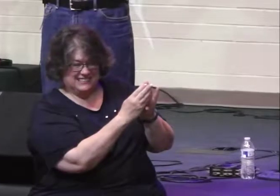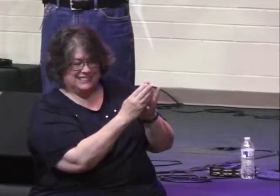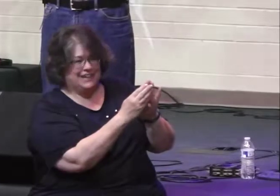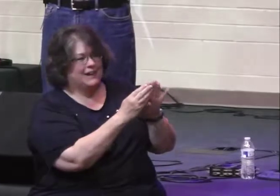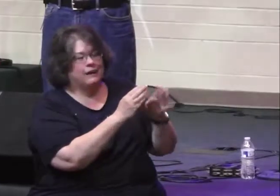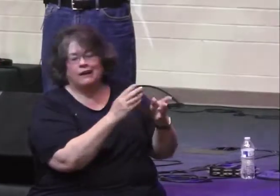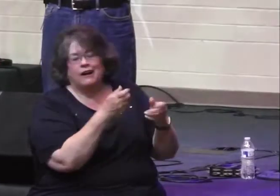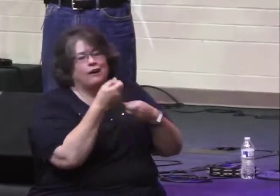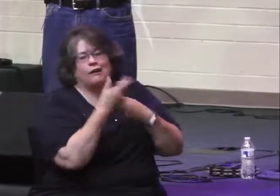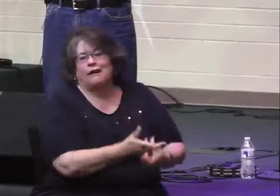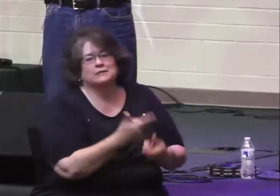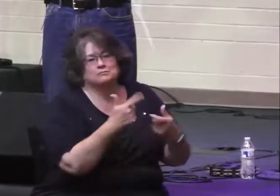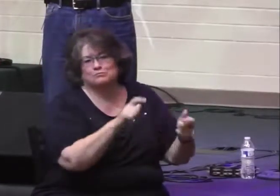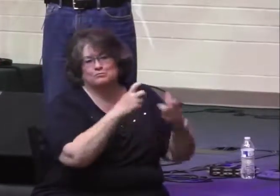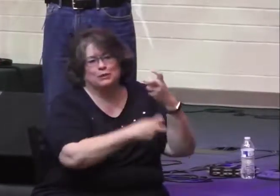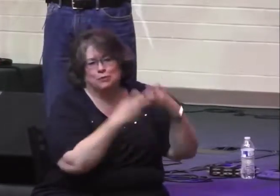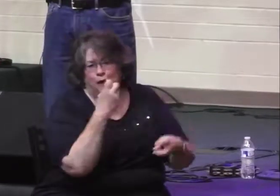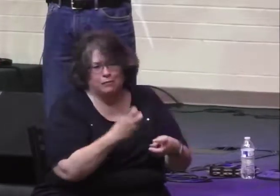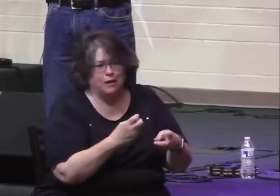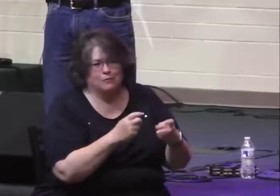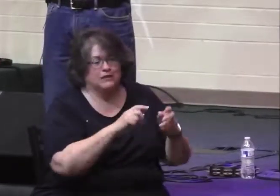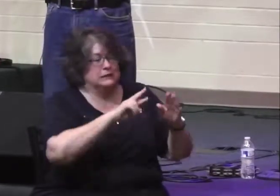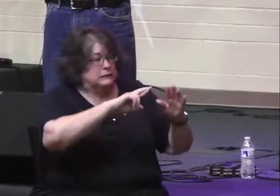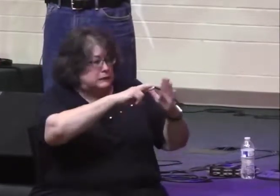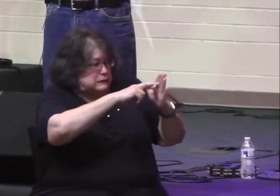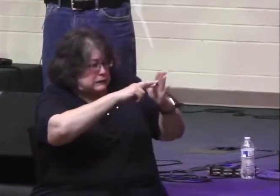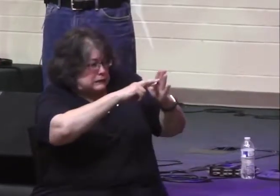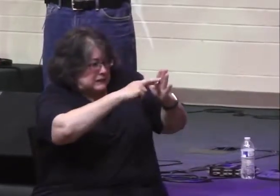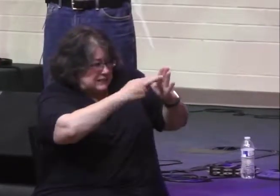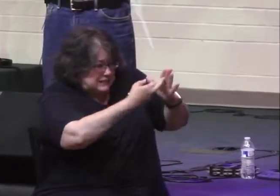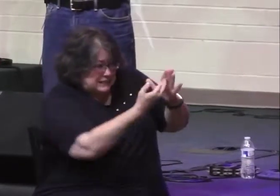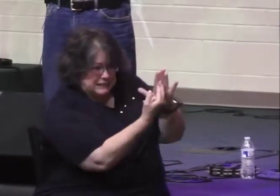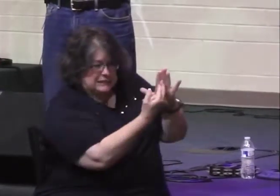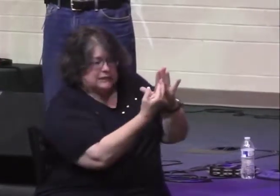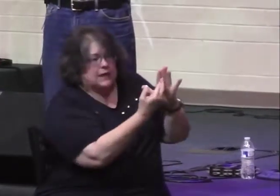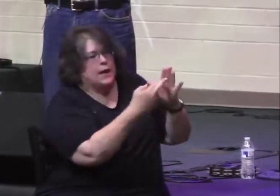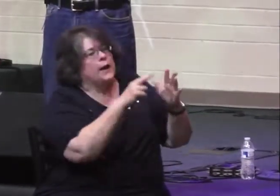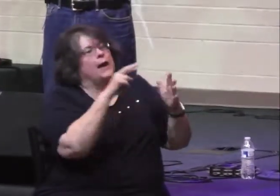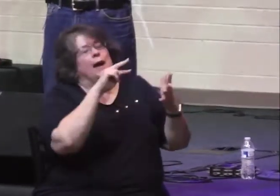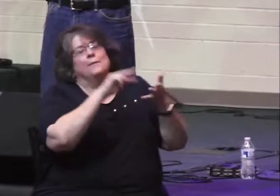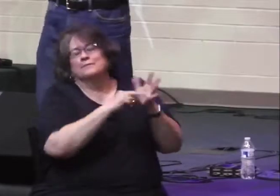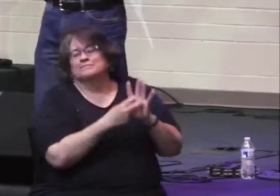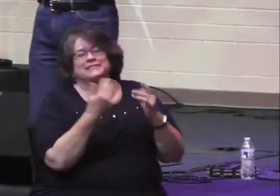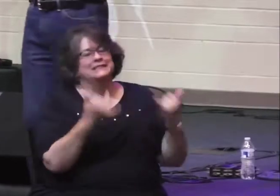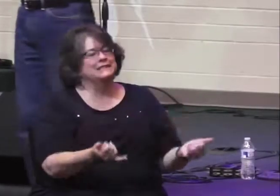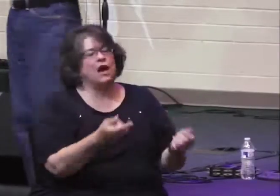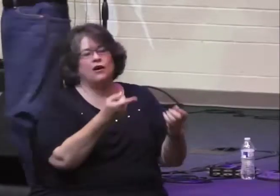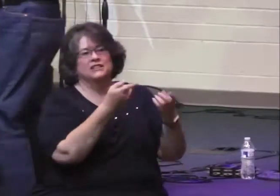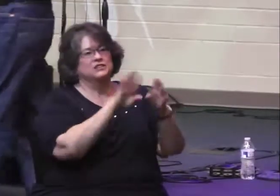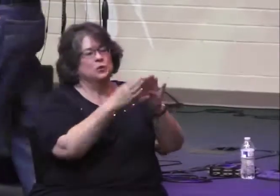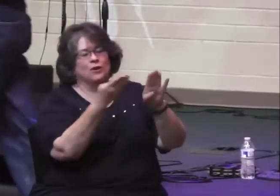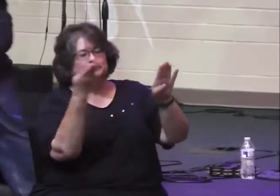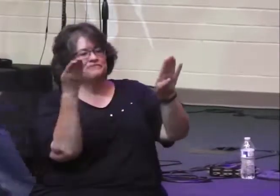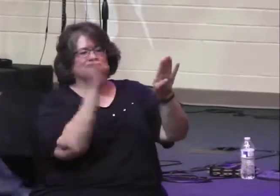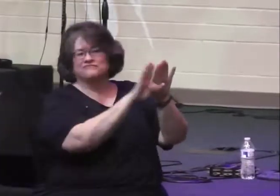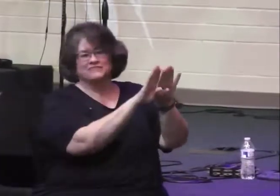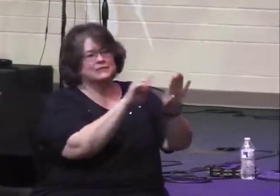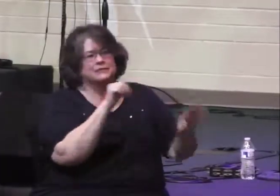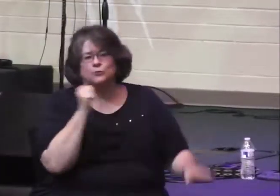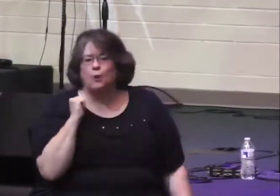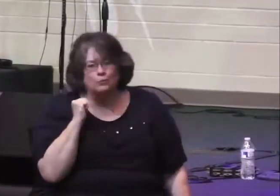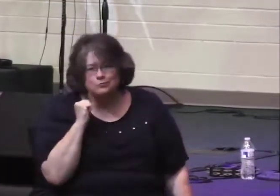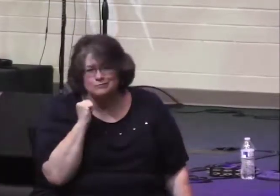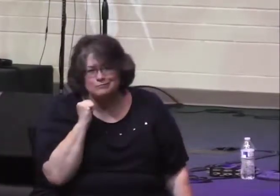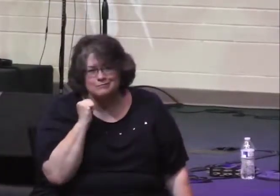even twisting a screw in just a little bit tighter into a hinge than it had been before, means the thing won't close